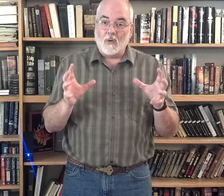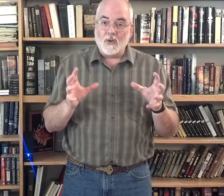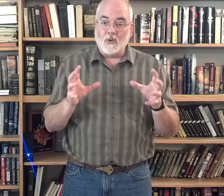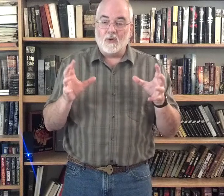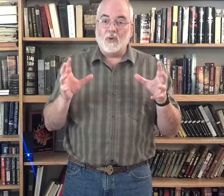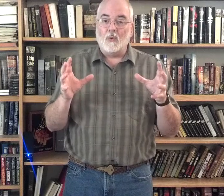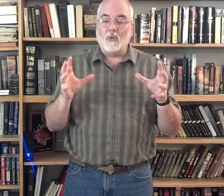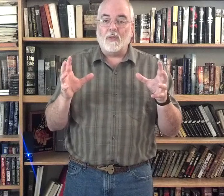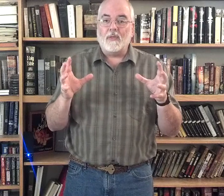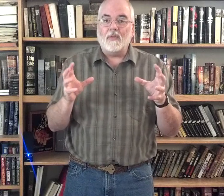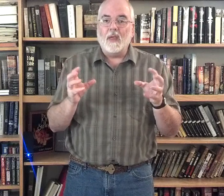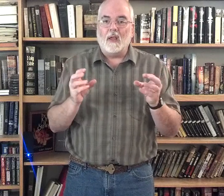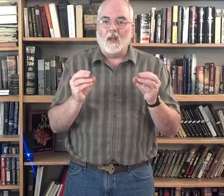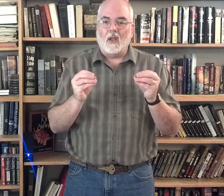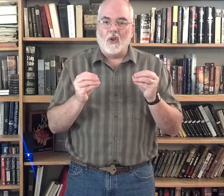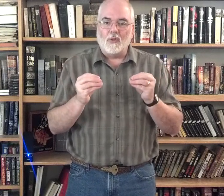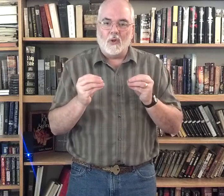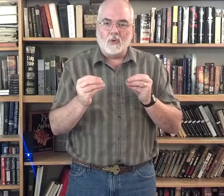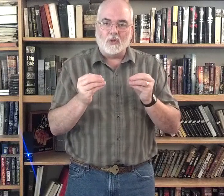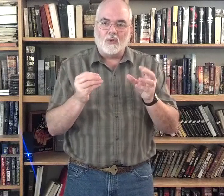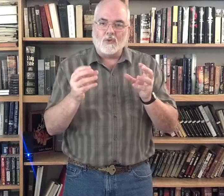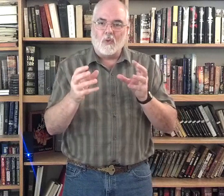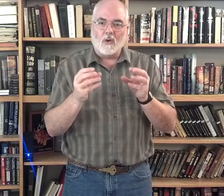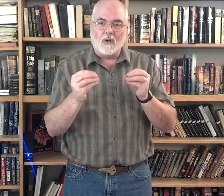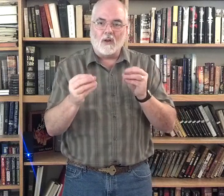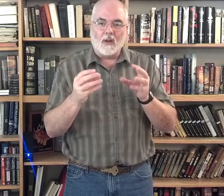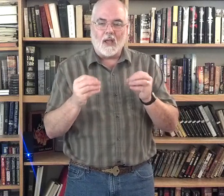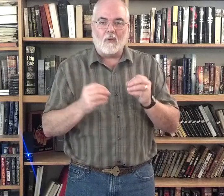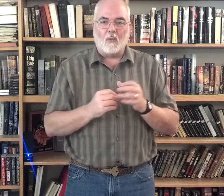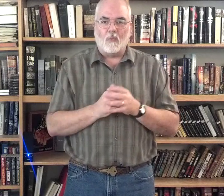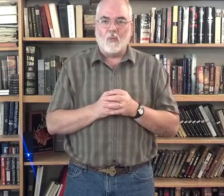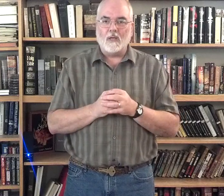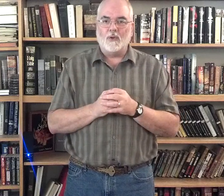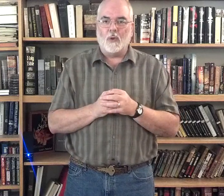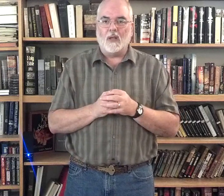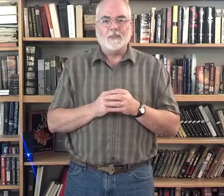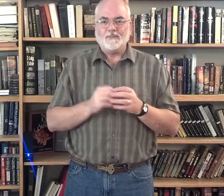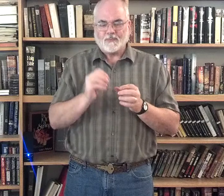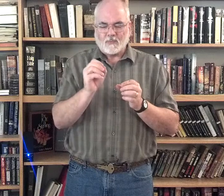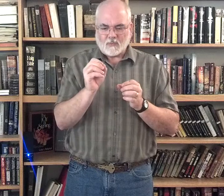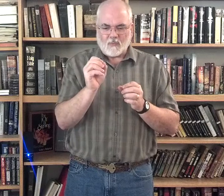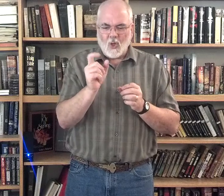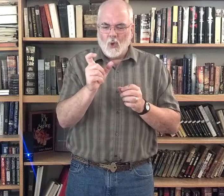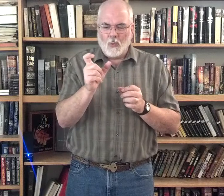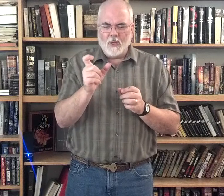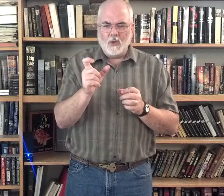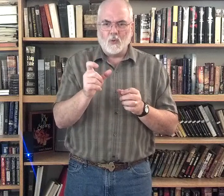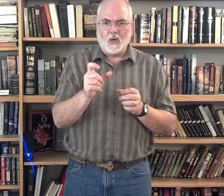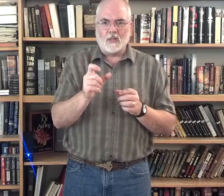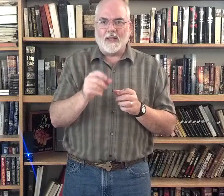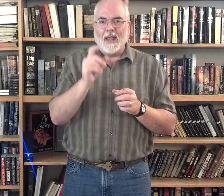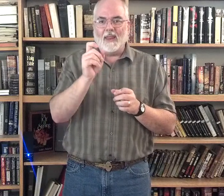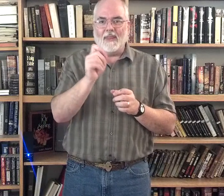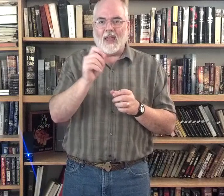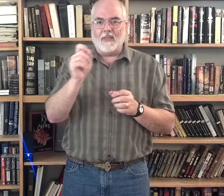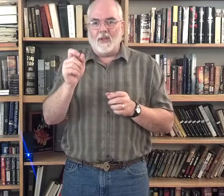you to think along those shortened kind of ways of doing it. We use words like that, the,